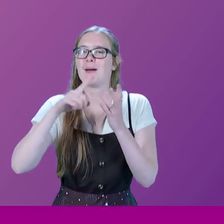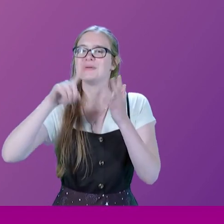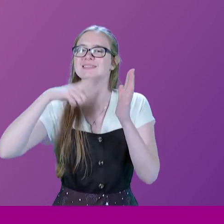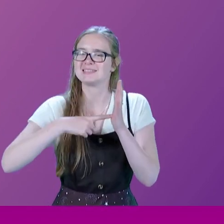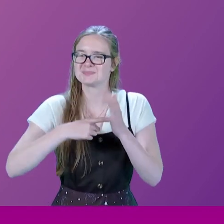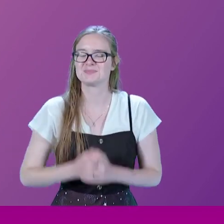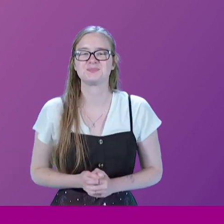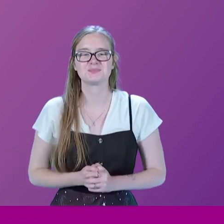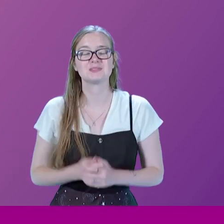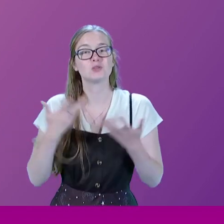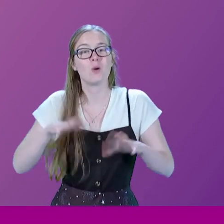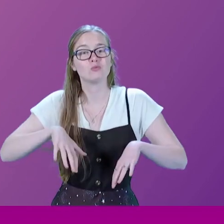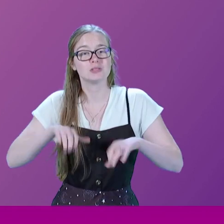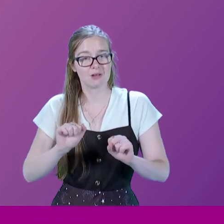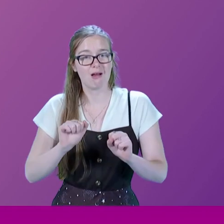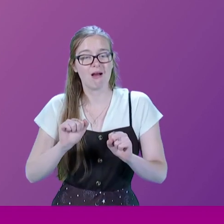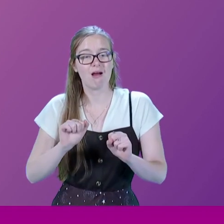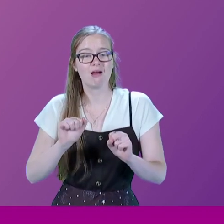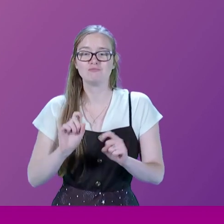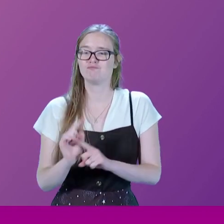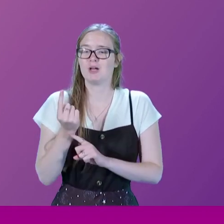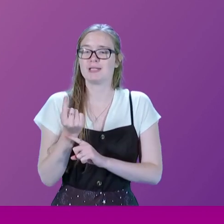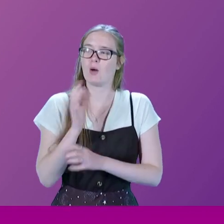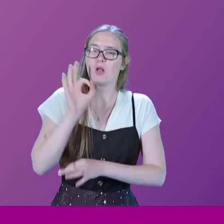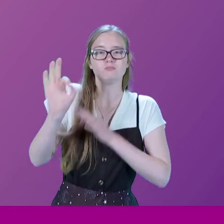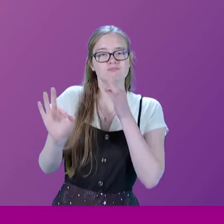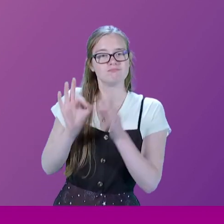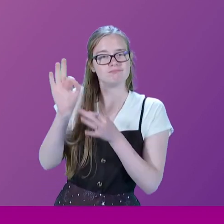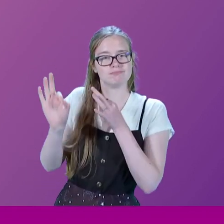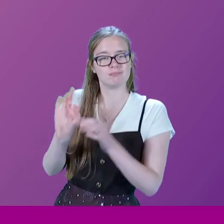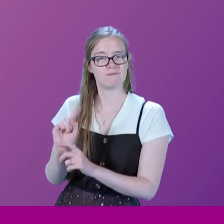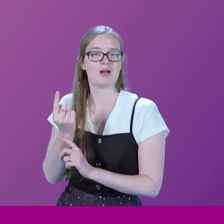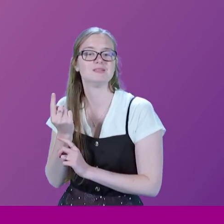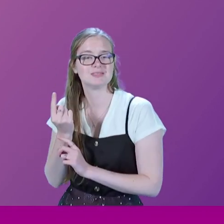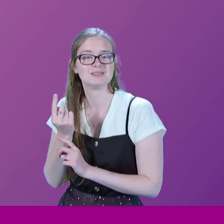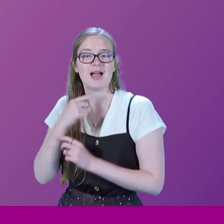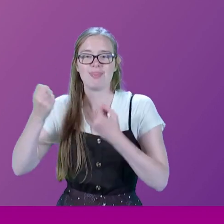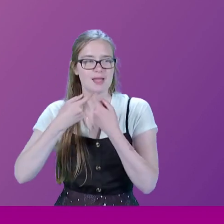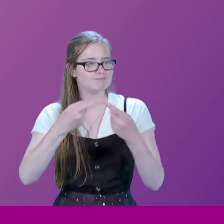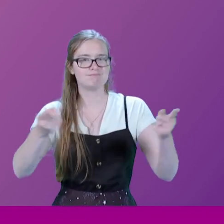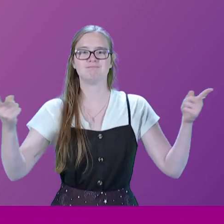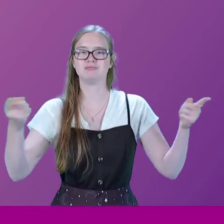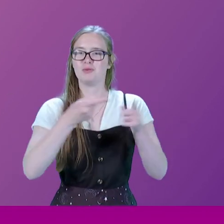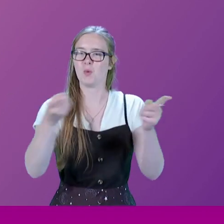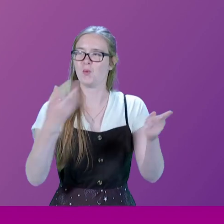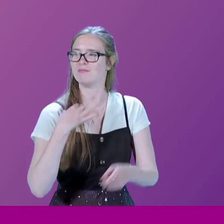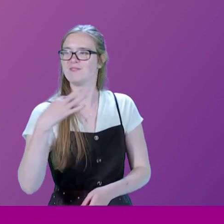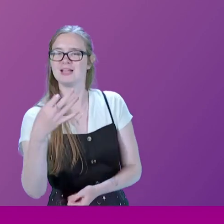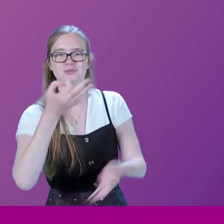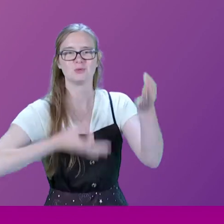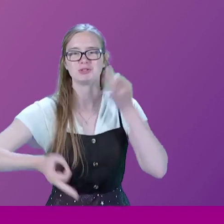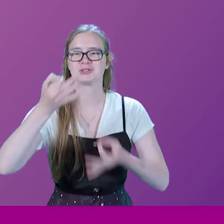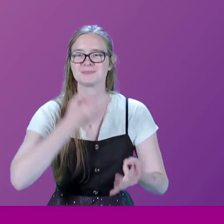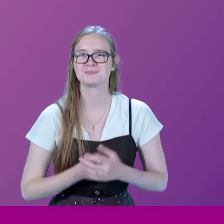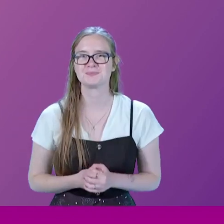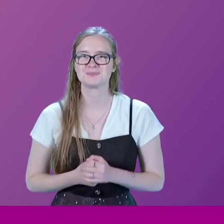without further ado, what I will do is perhaps pose some questions to Michael and then throw it open to the audience to put their questions.